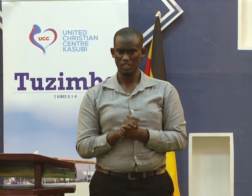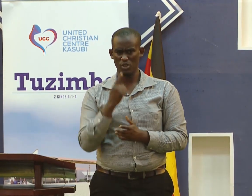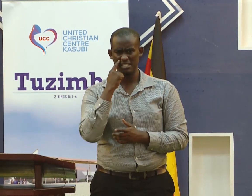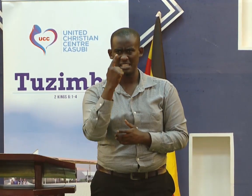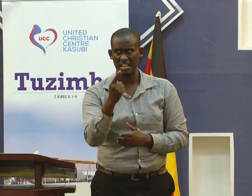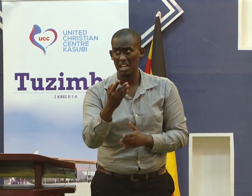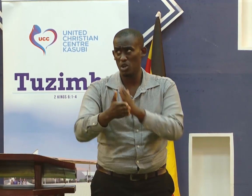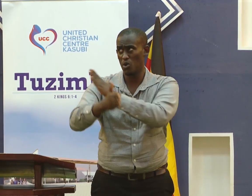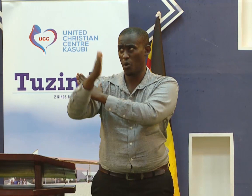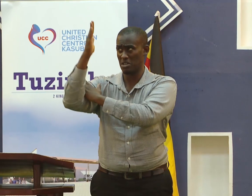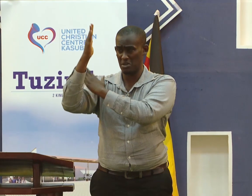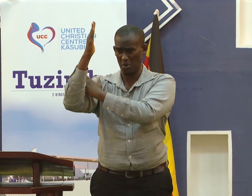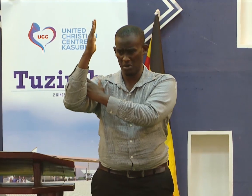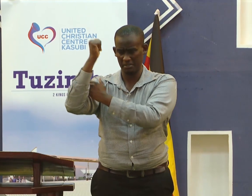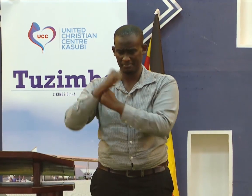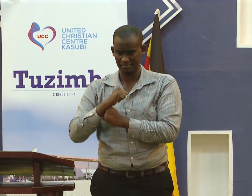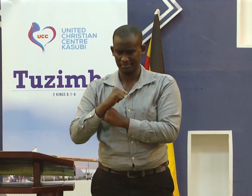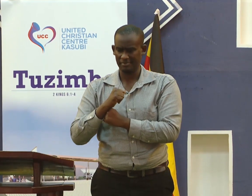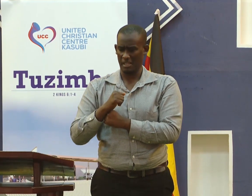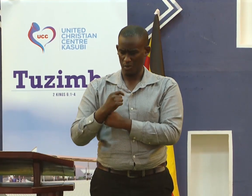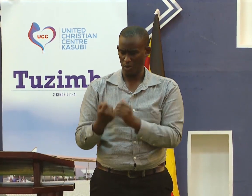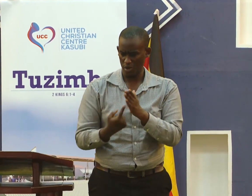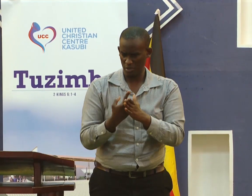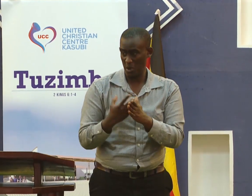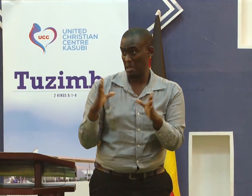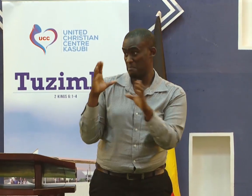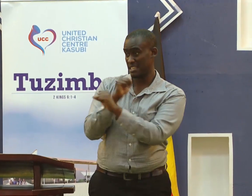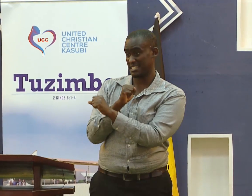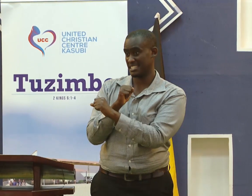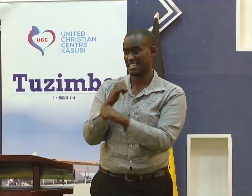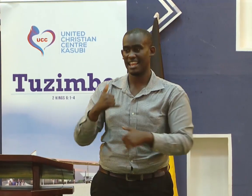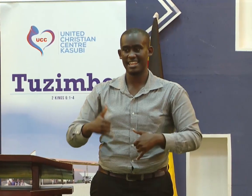So let us not take it that the Lord was causing us to miss out.